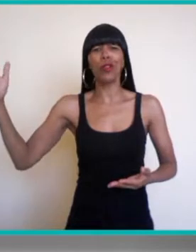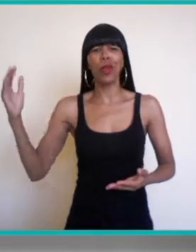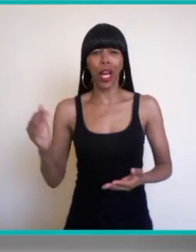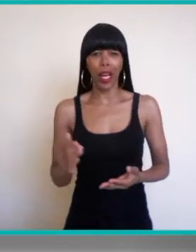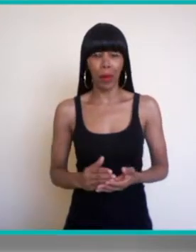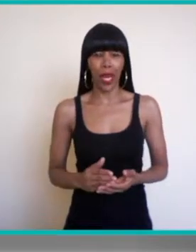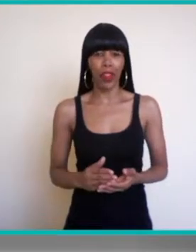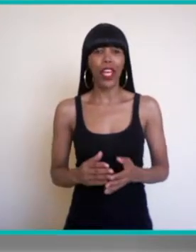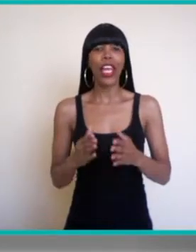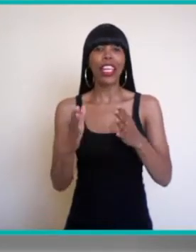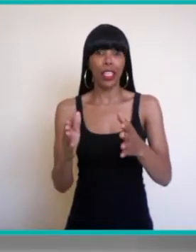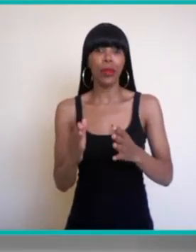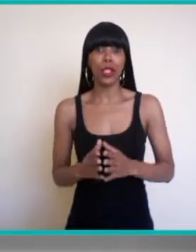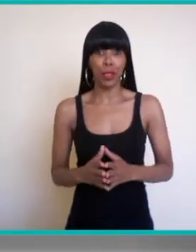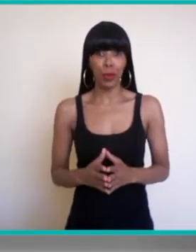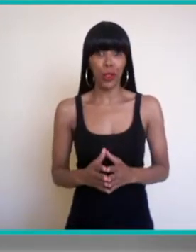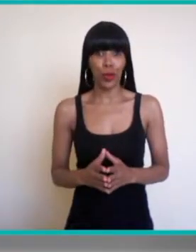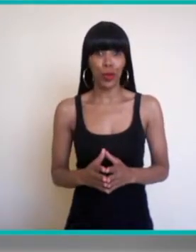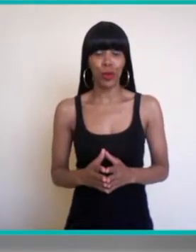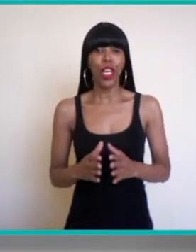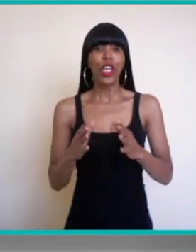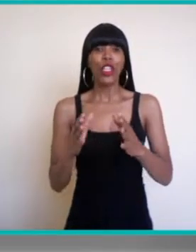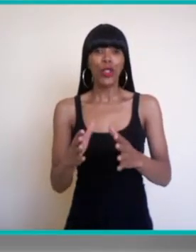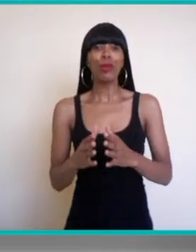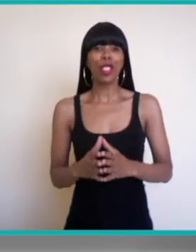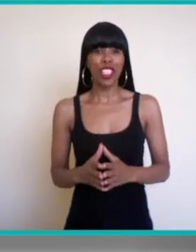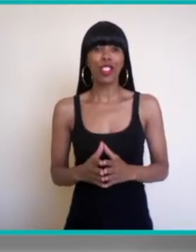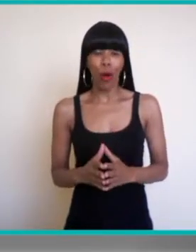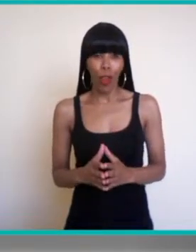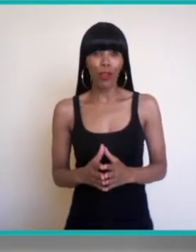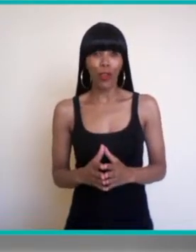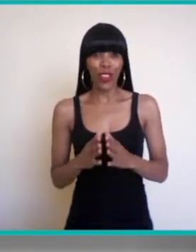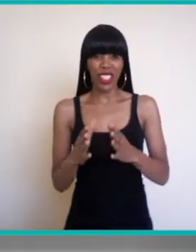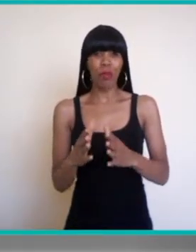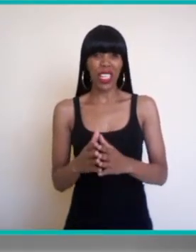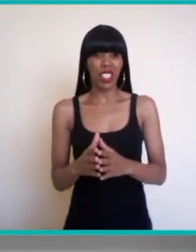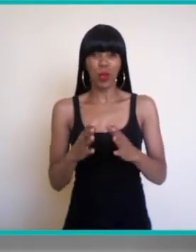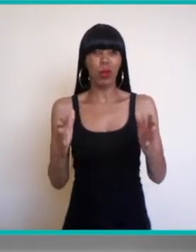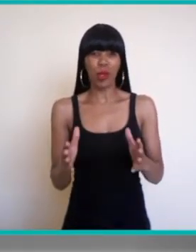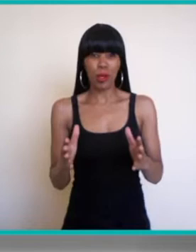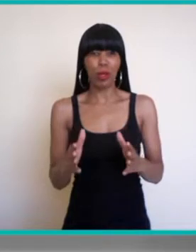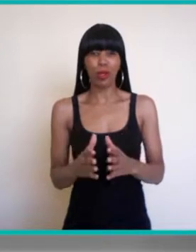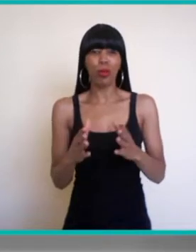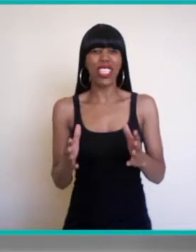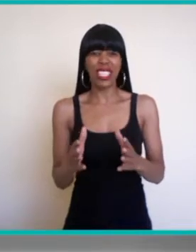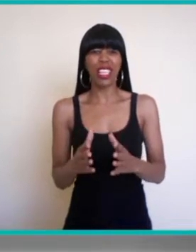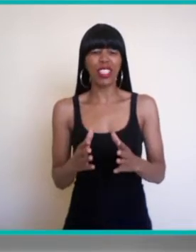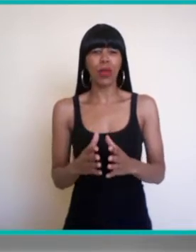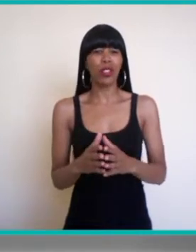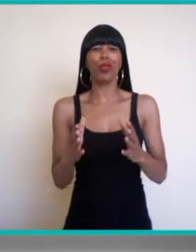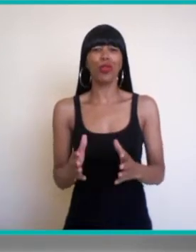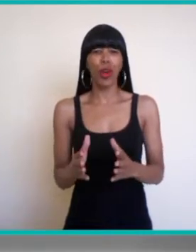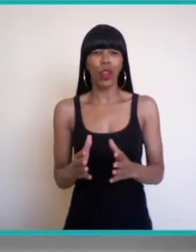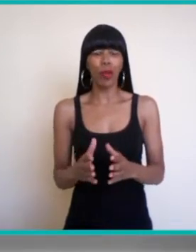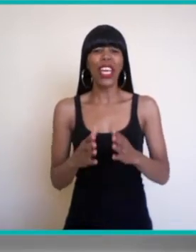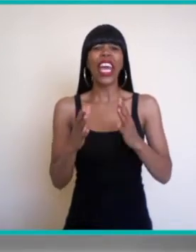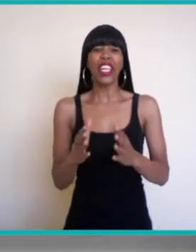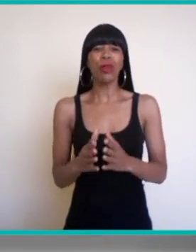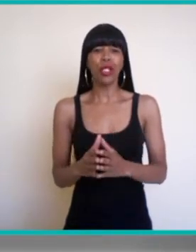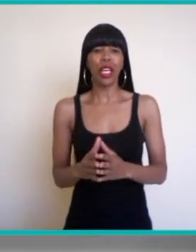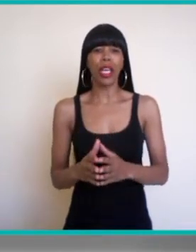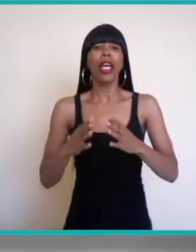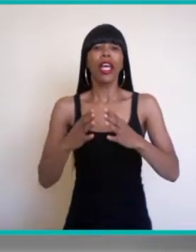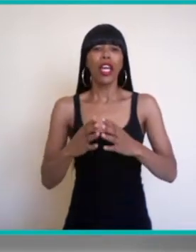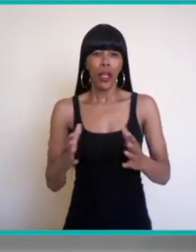always on a new glide path. Let me tell you what you do. You send all of your friends a message, whether it's on social media, a text message, or you call them